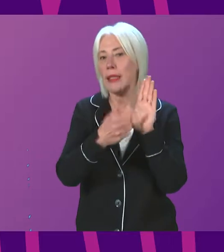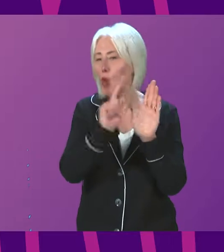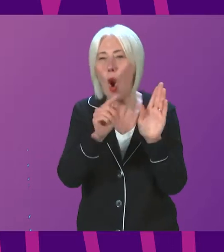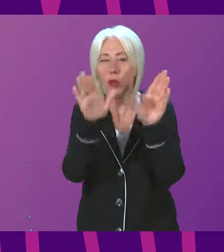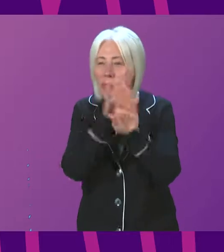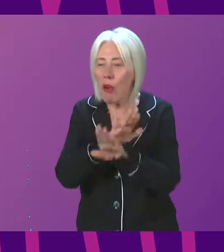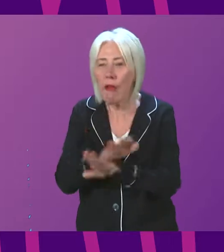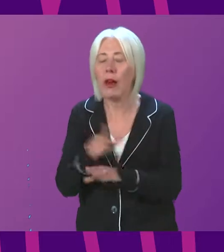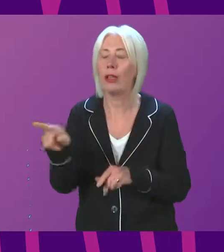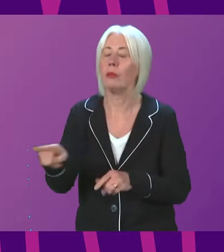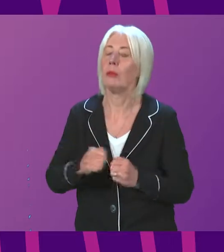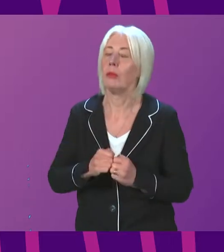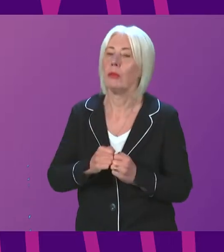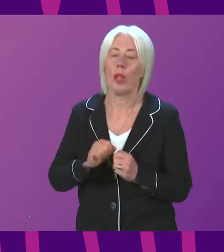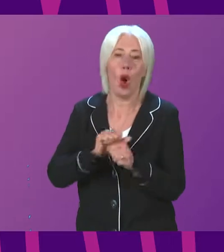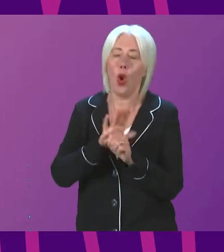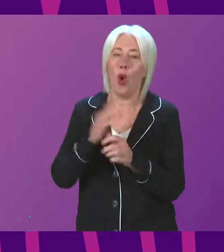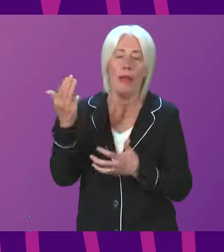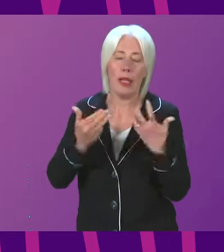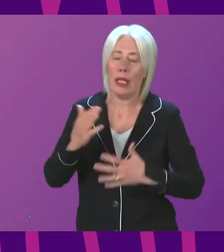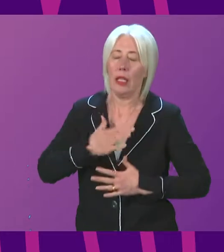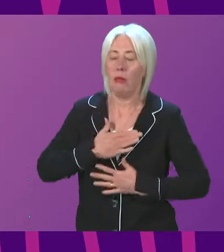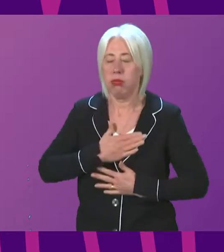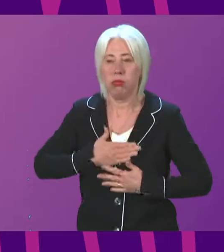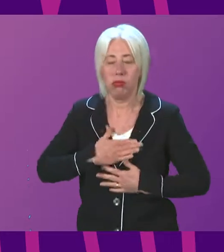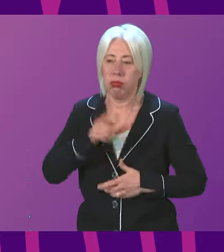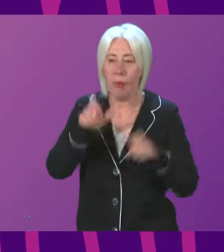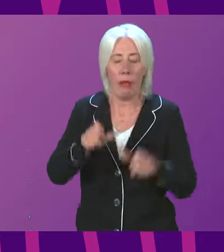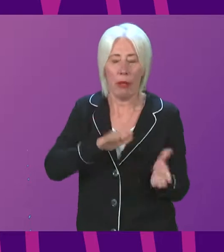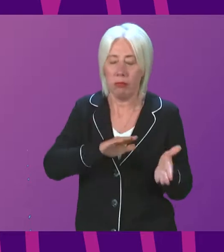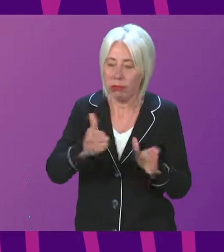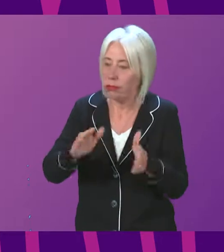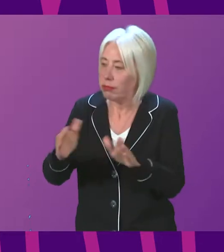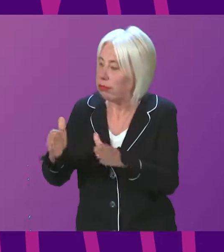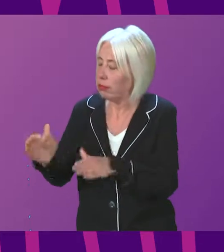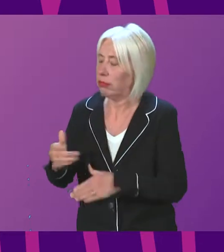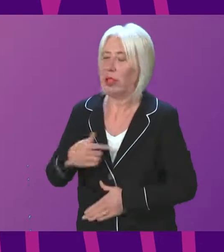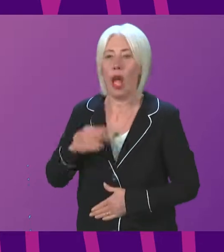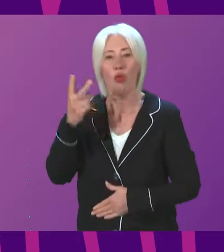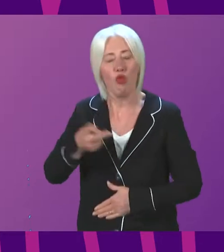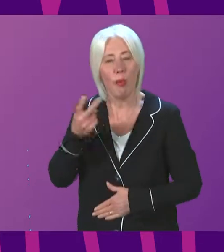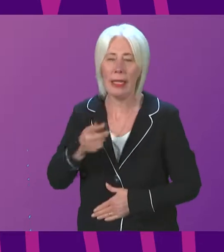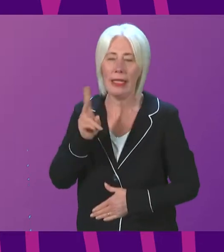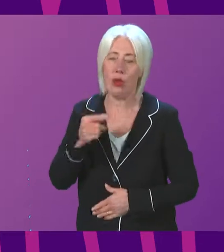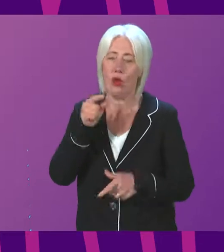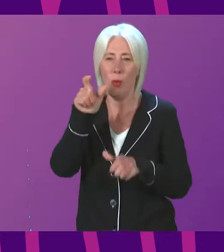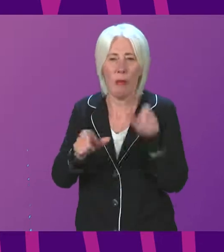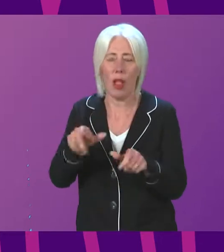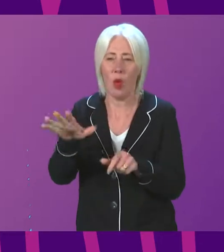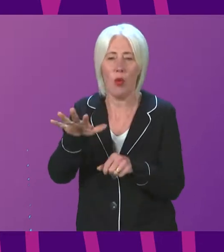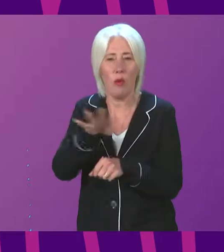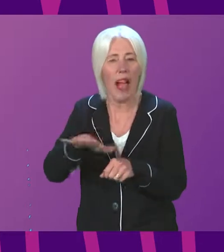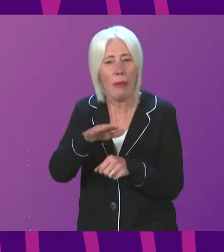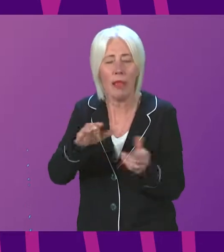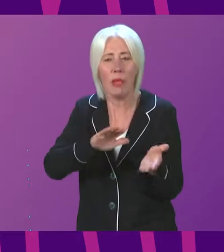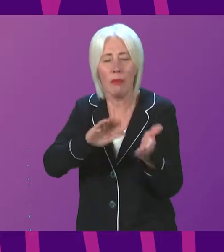resulting in heartache to all those who have lost loved ones. I begin this statement by repeating my condolences to the bereaved. I also